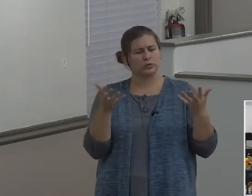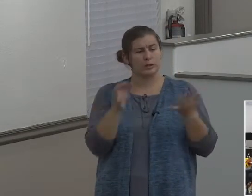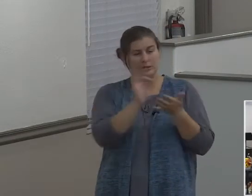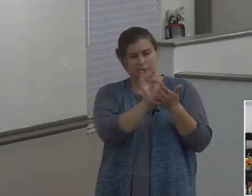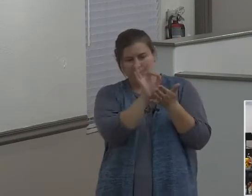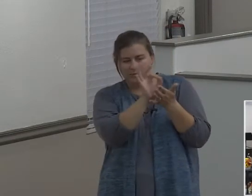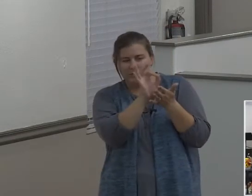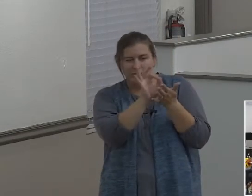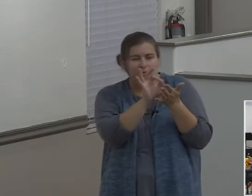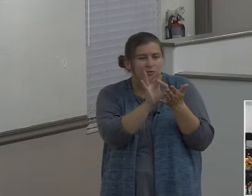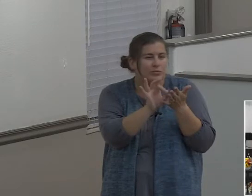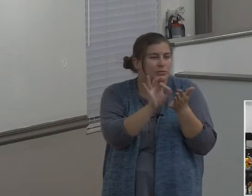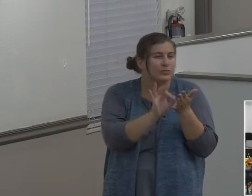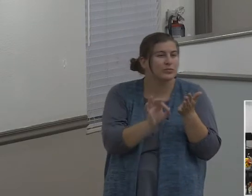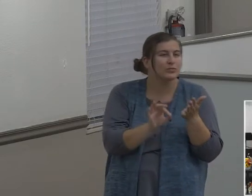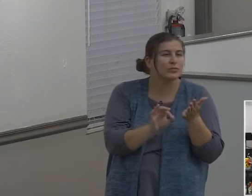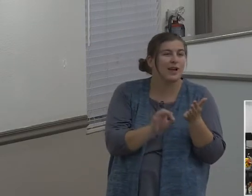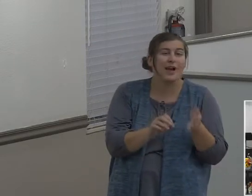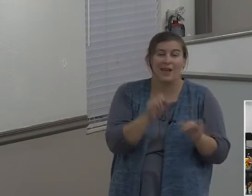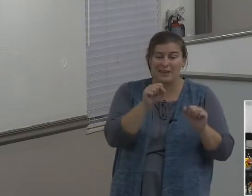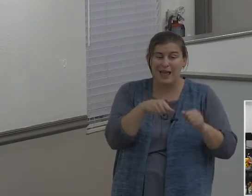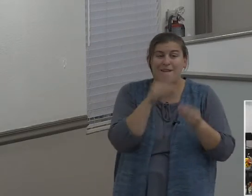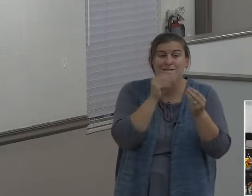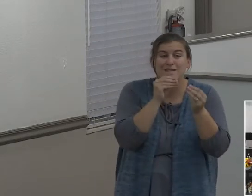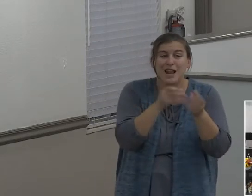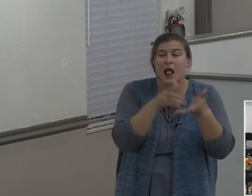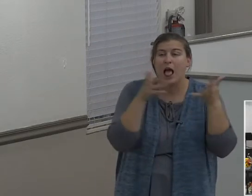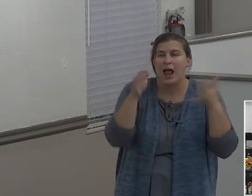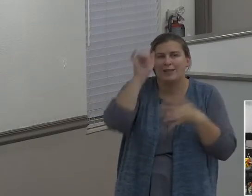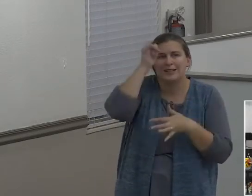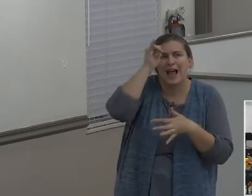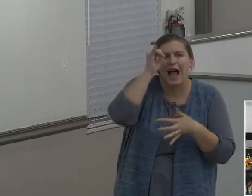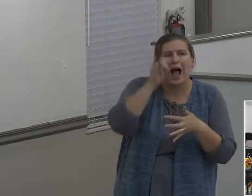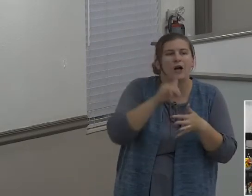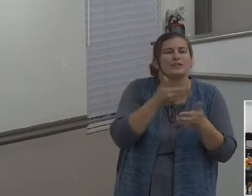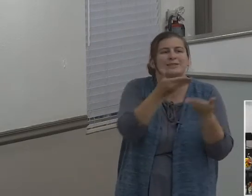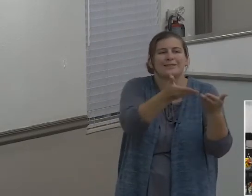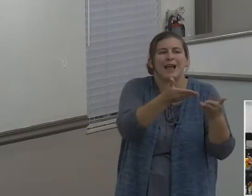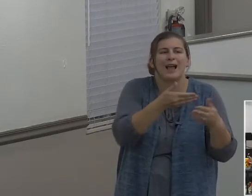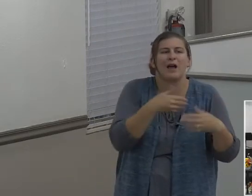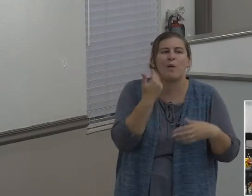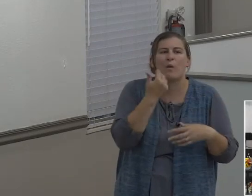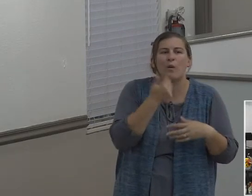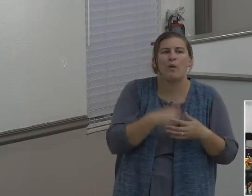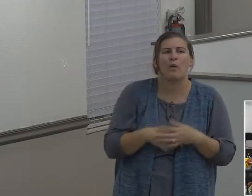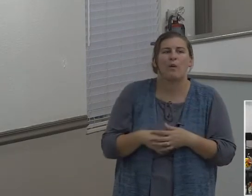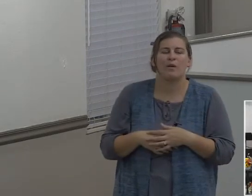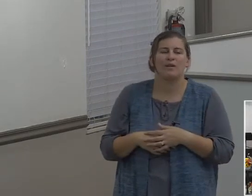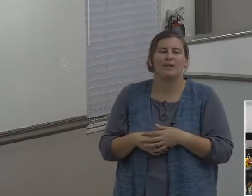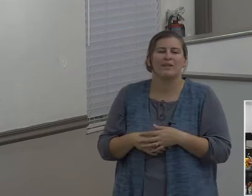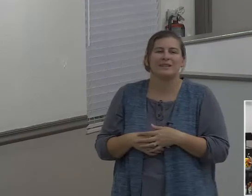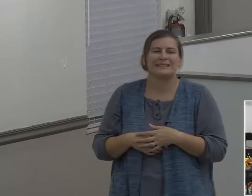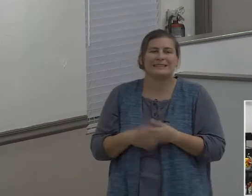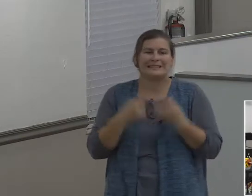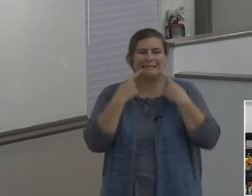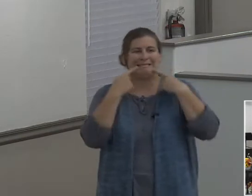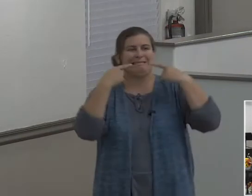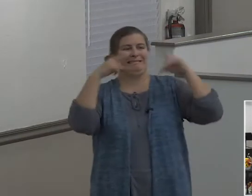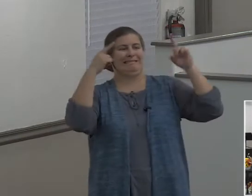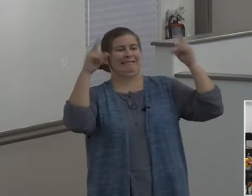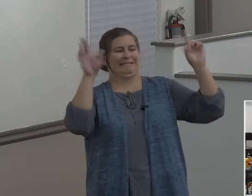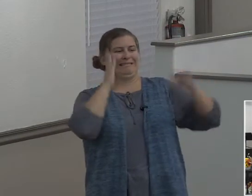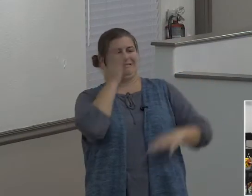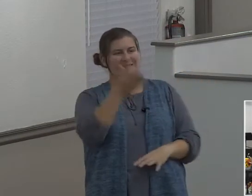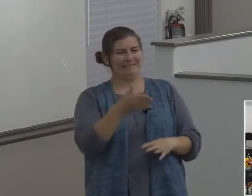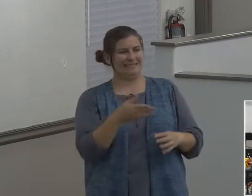So many cattle, so many, oh, whoa, bonanza, baby. I mean, you could just see it.